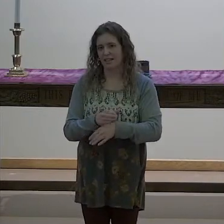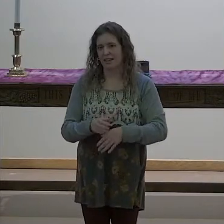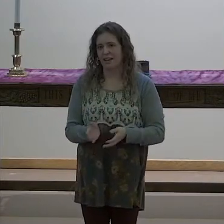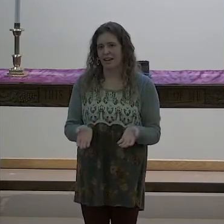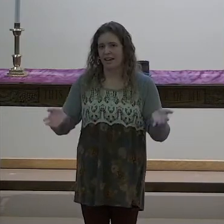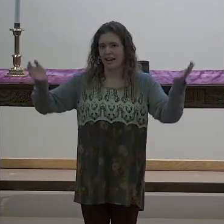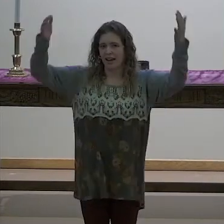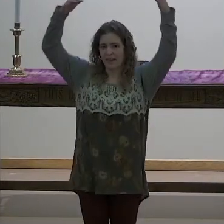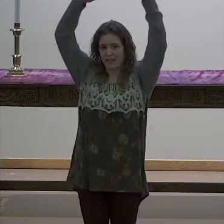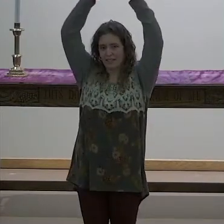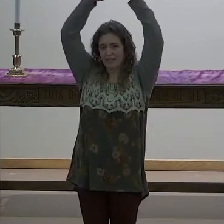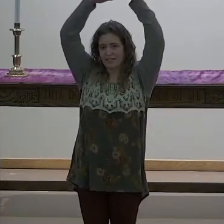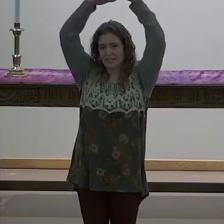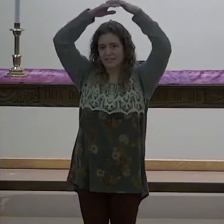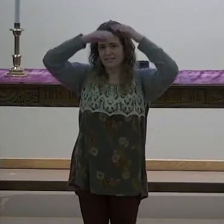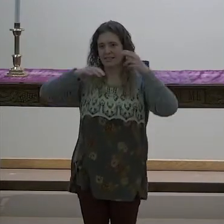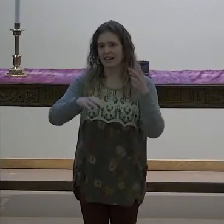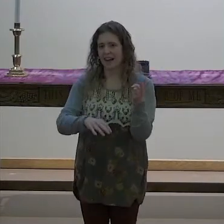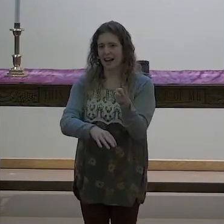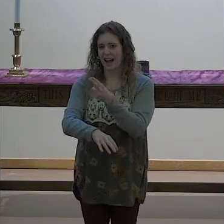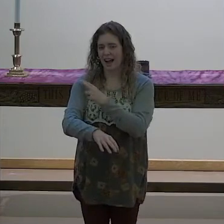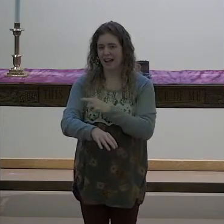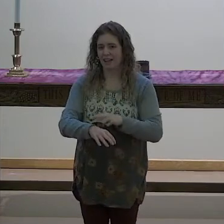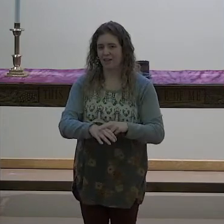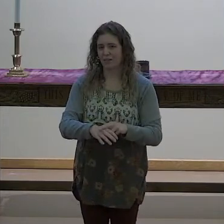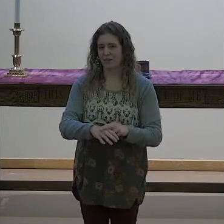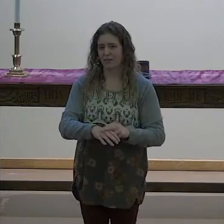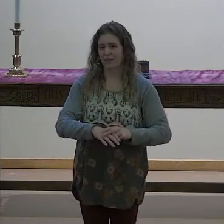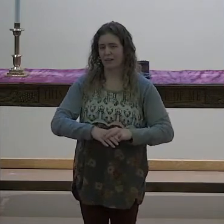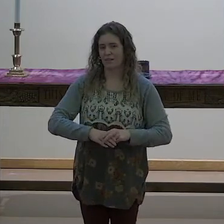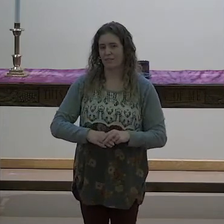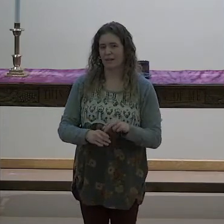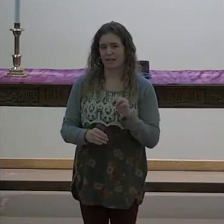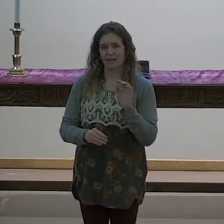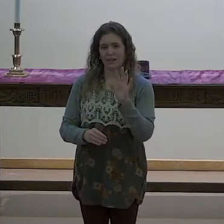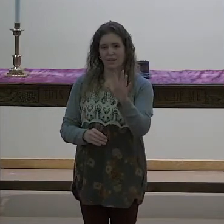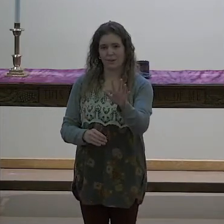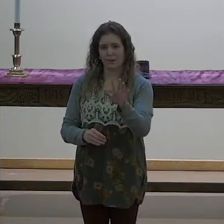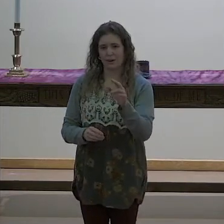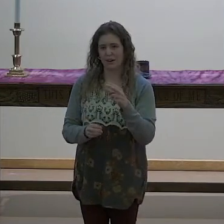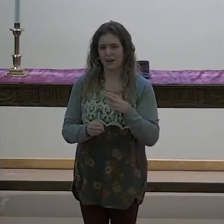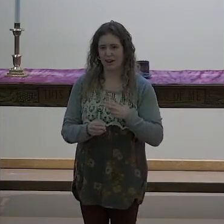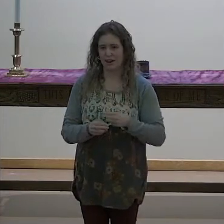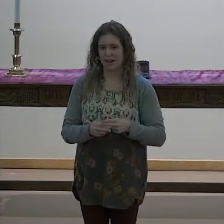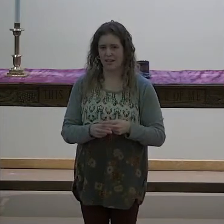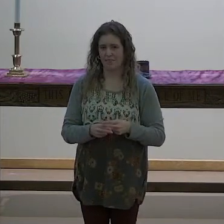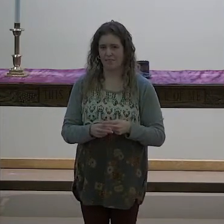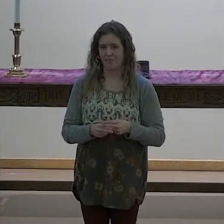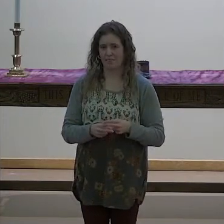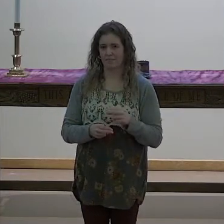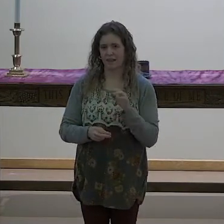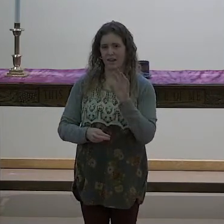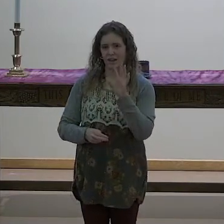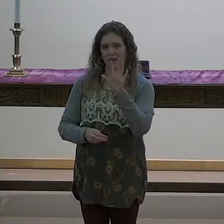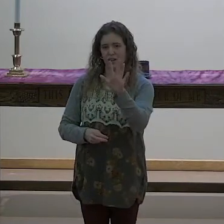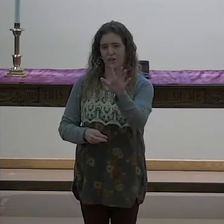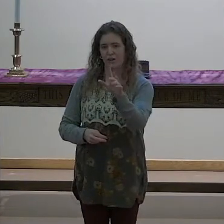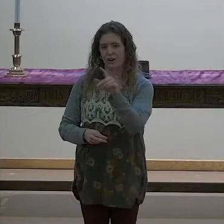heaven, hallowed be your name, your